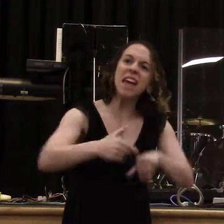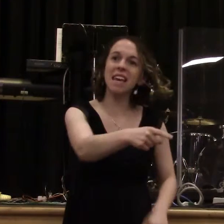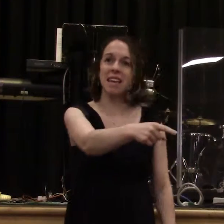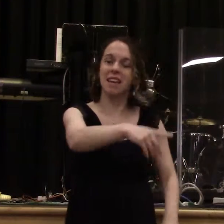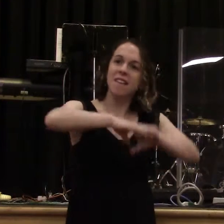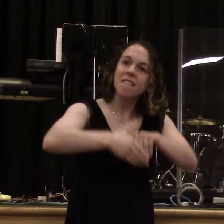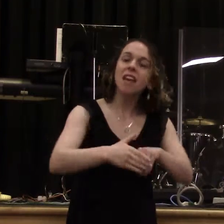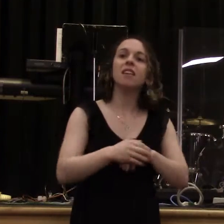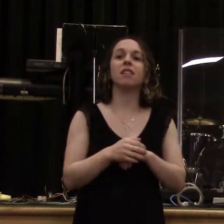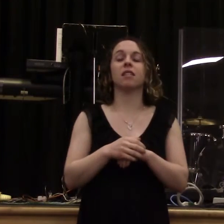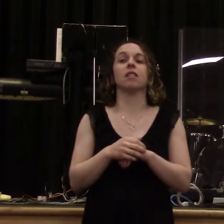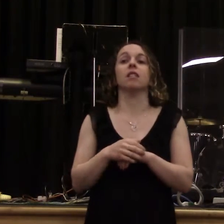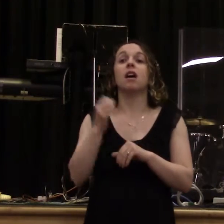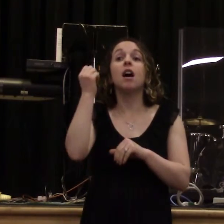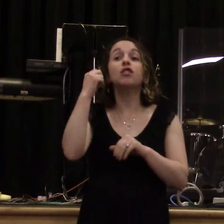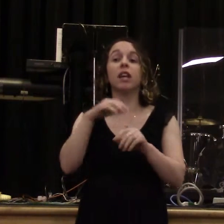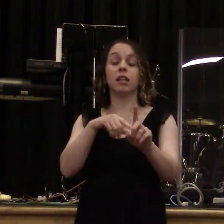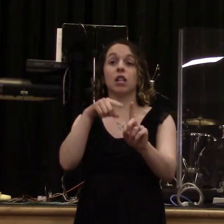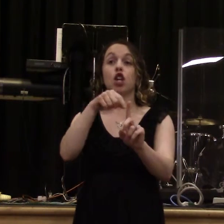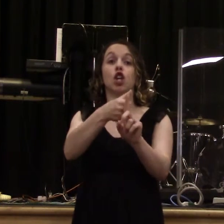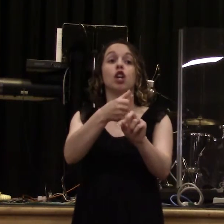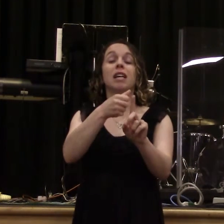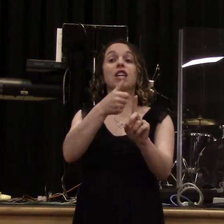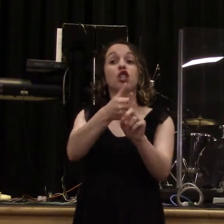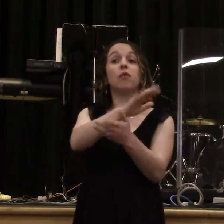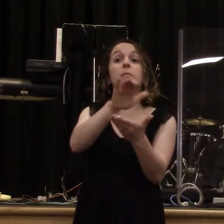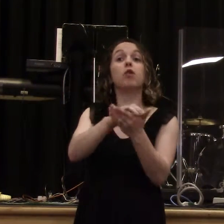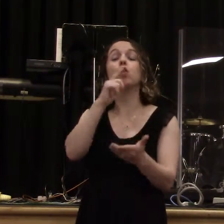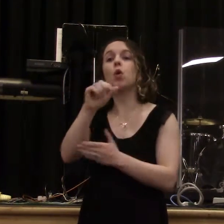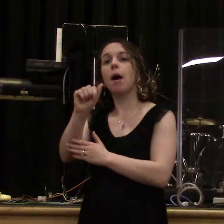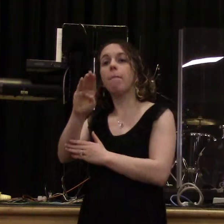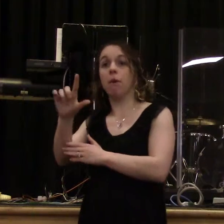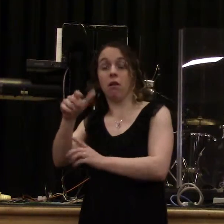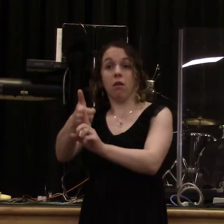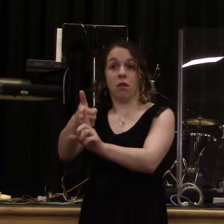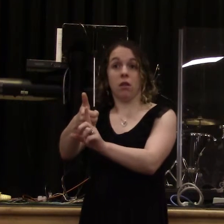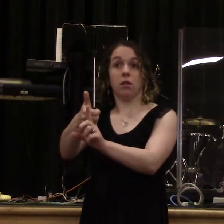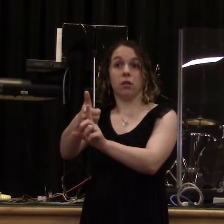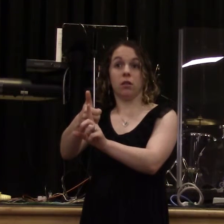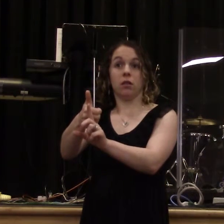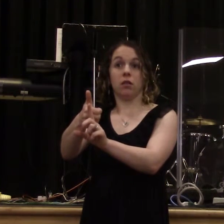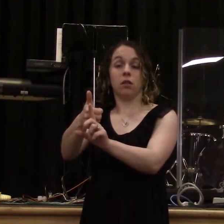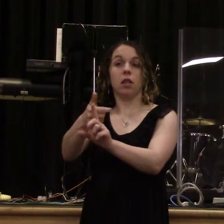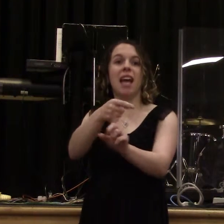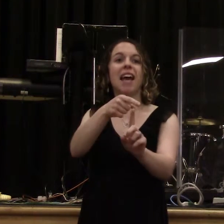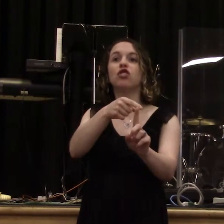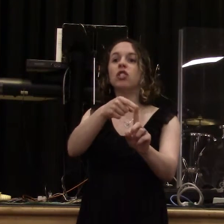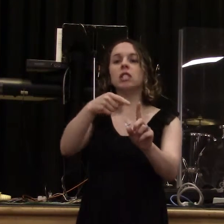who brought ungodliness into the nation of Israel. So you have to understand what's happening here. And she's calling herself a